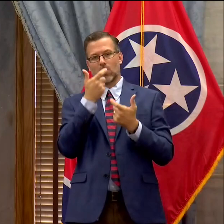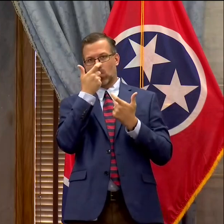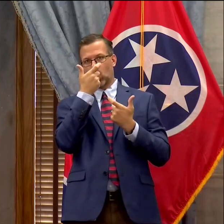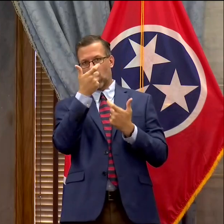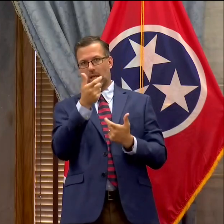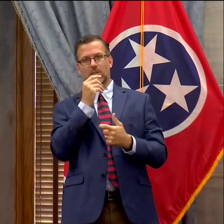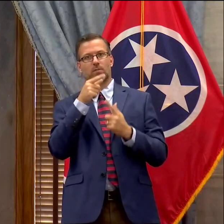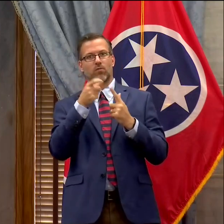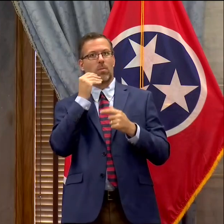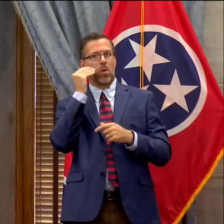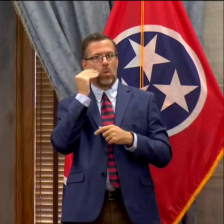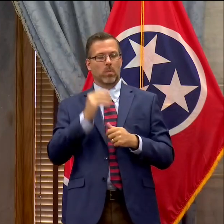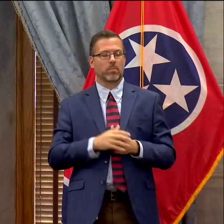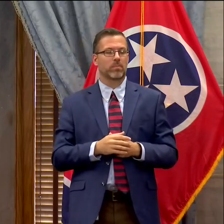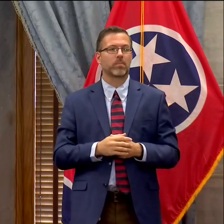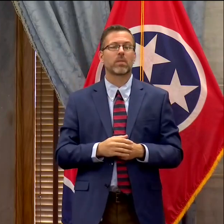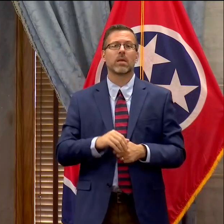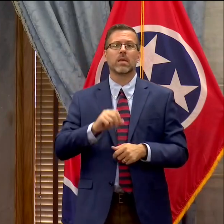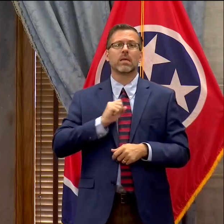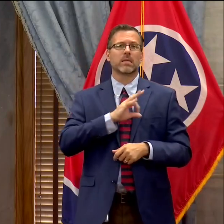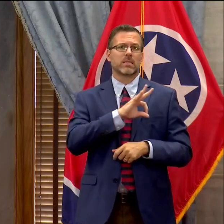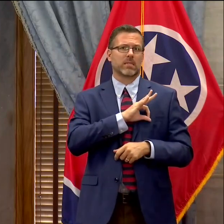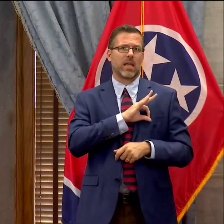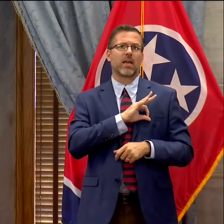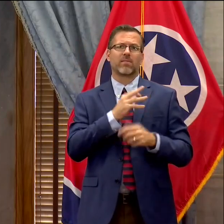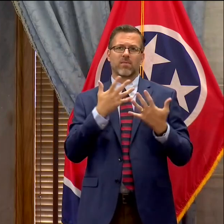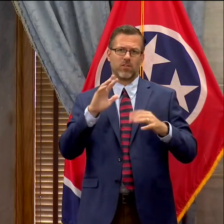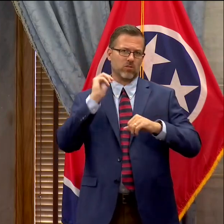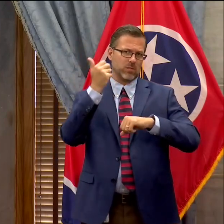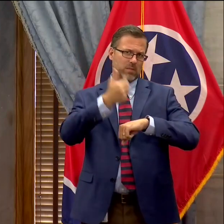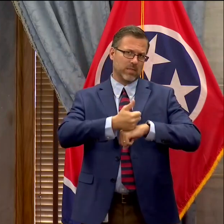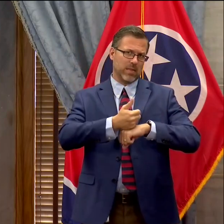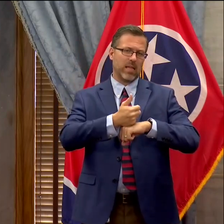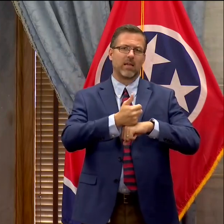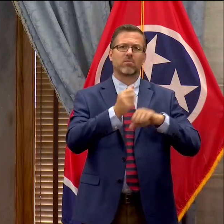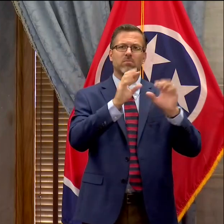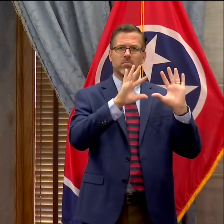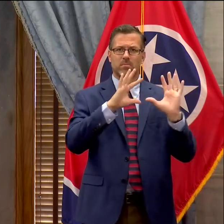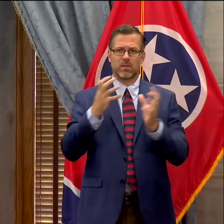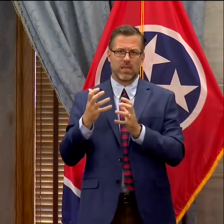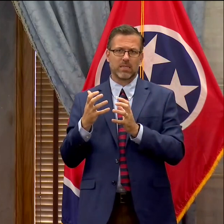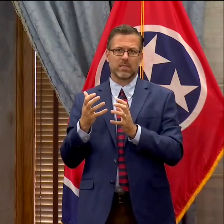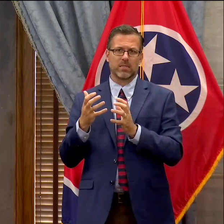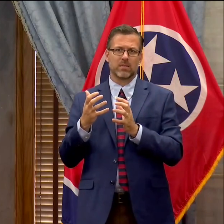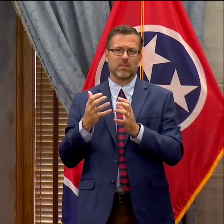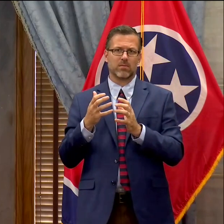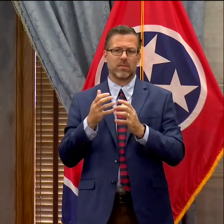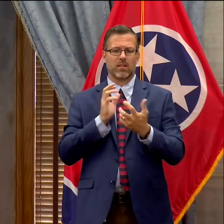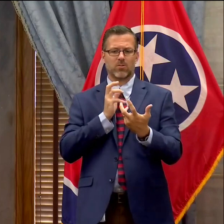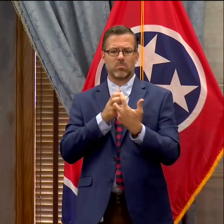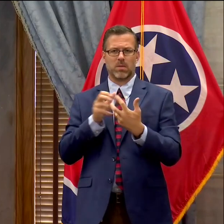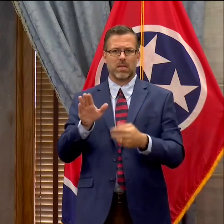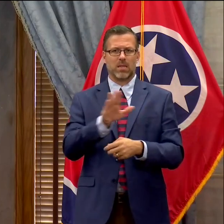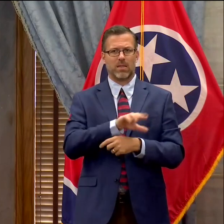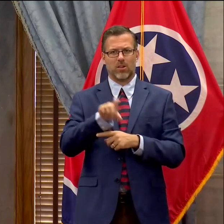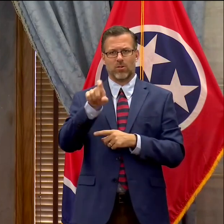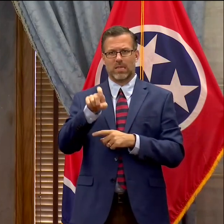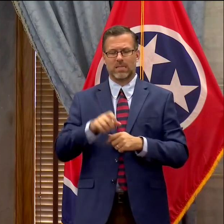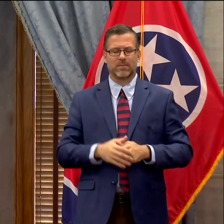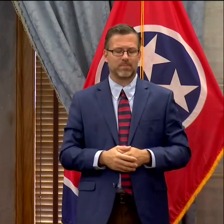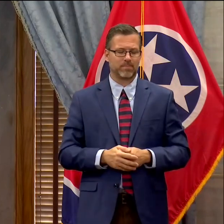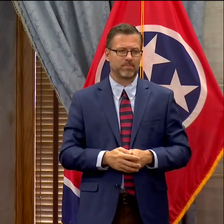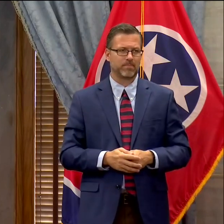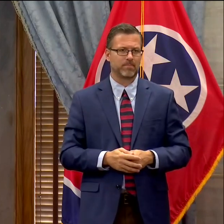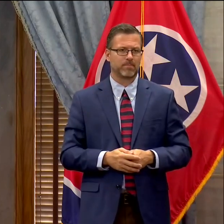Faculty have been working hard all summer to create courses that meet those unique student needs. We have a campus environment